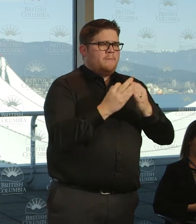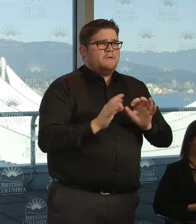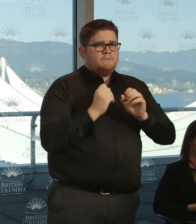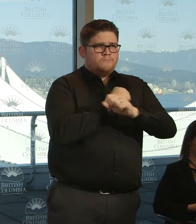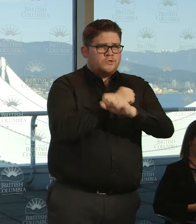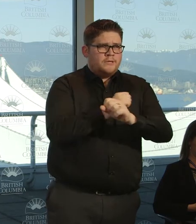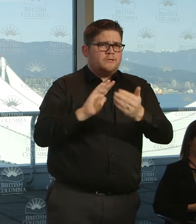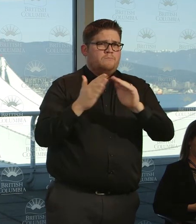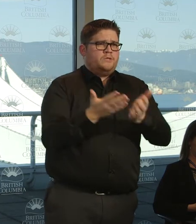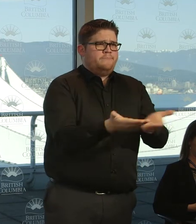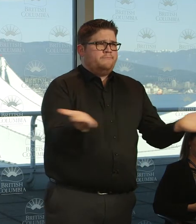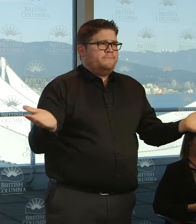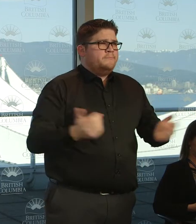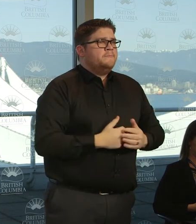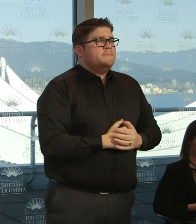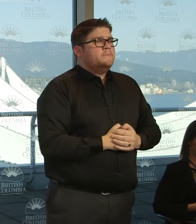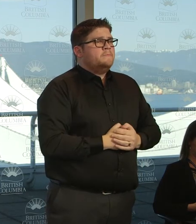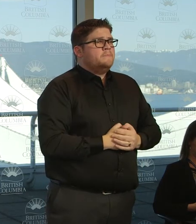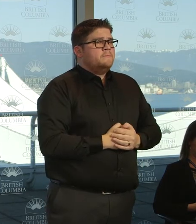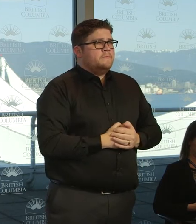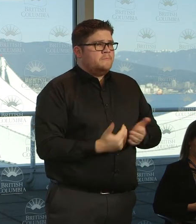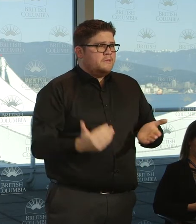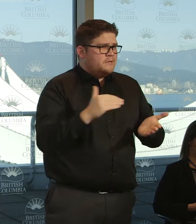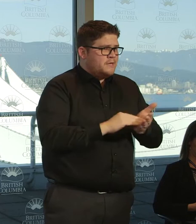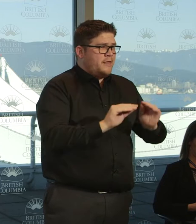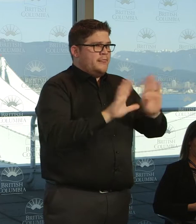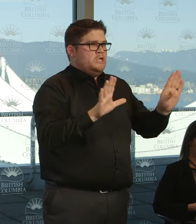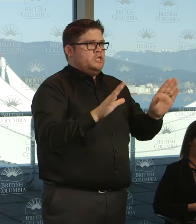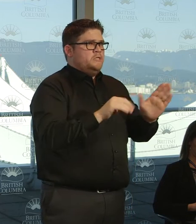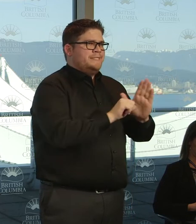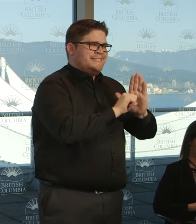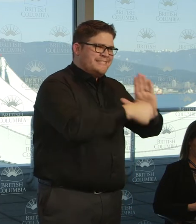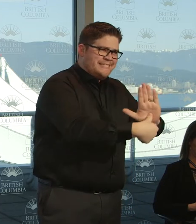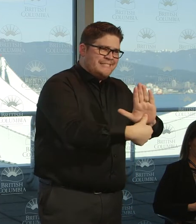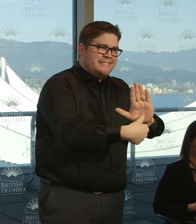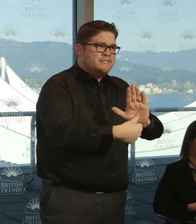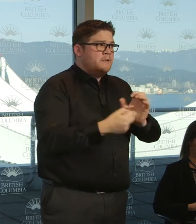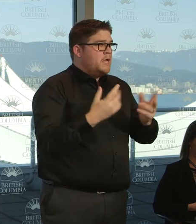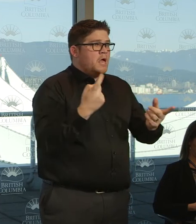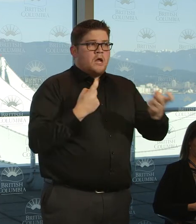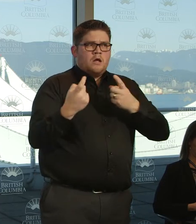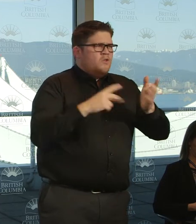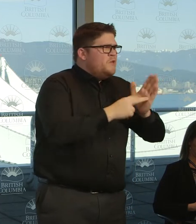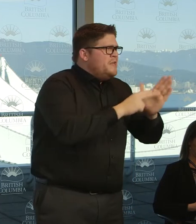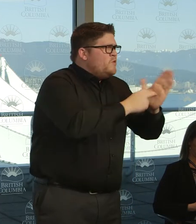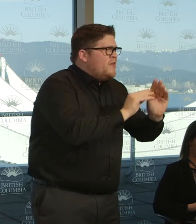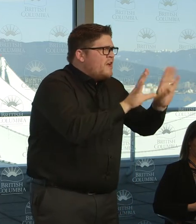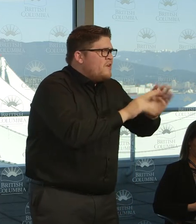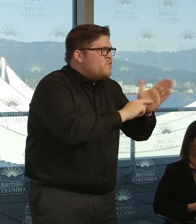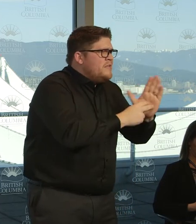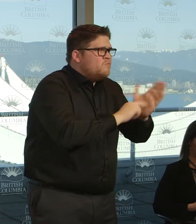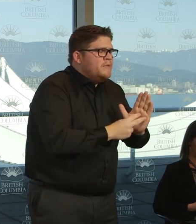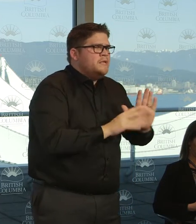So just to make clear what some of this is, and I know there's been a lot of questions about what exactly these mean in different settings. So around